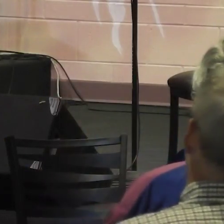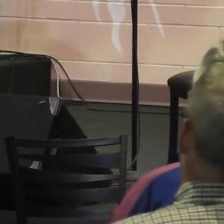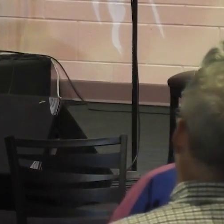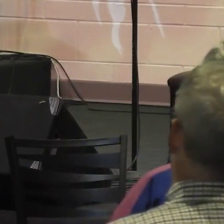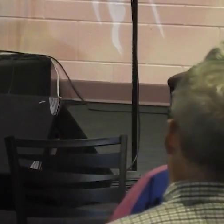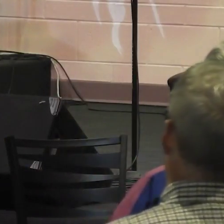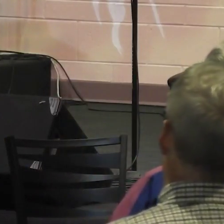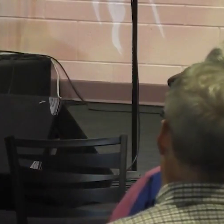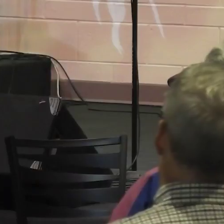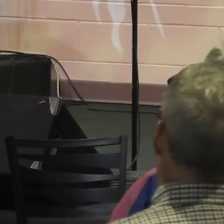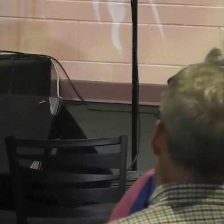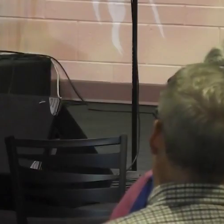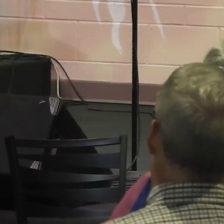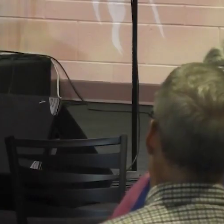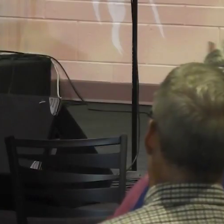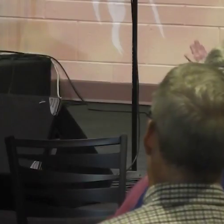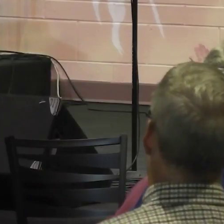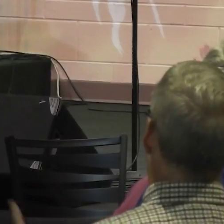Yesu niwangu.